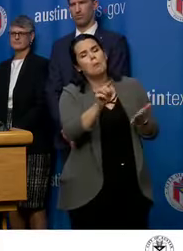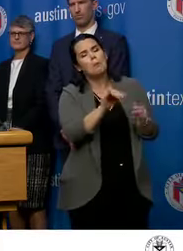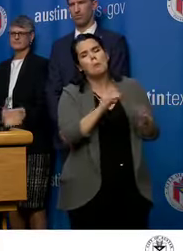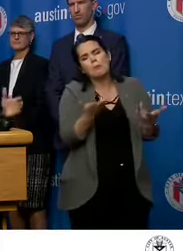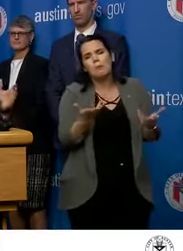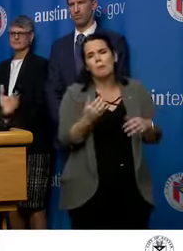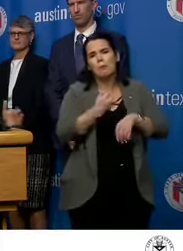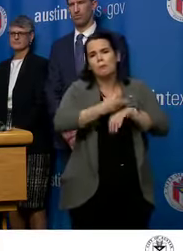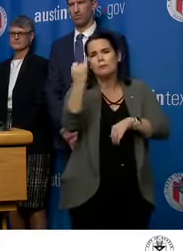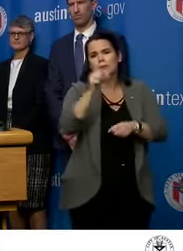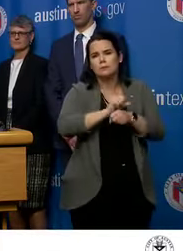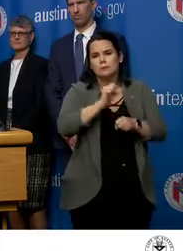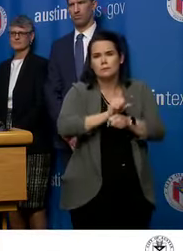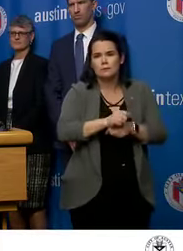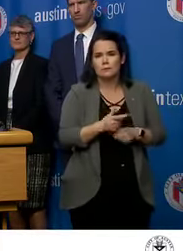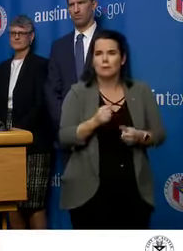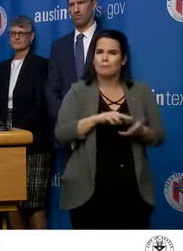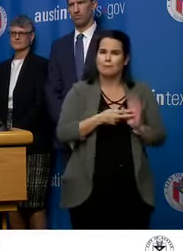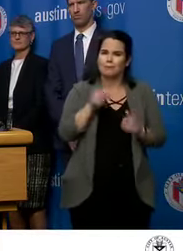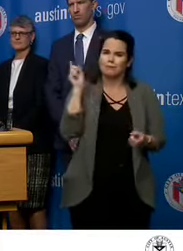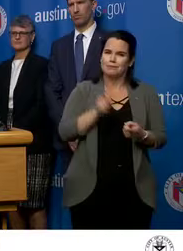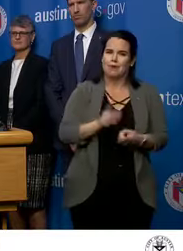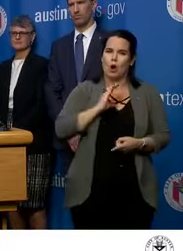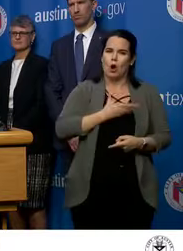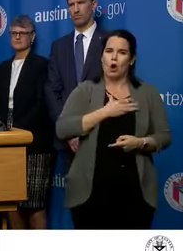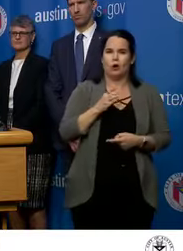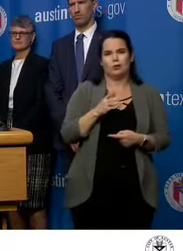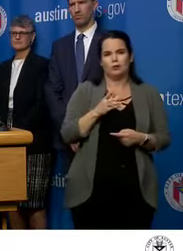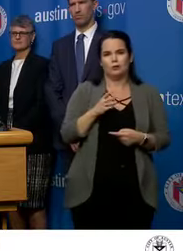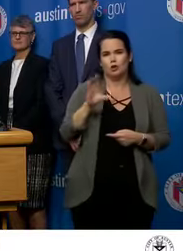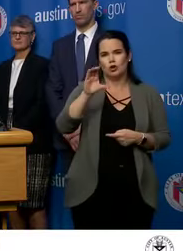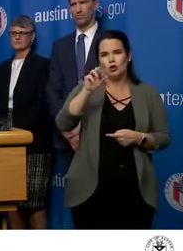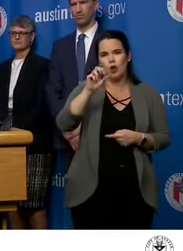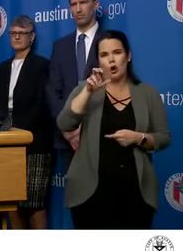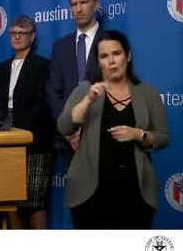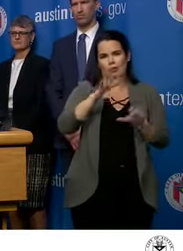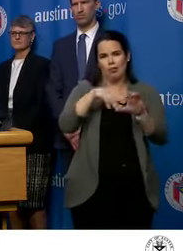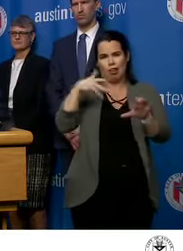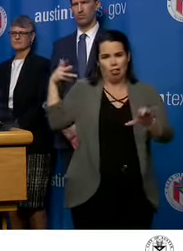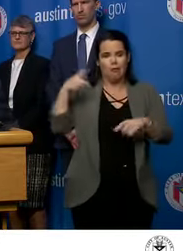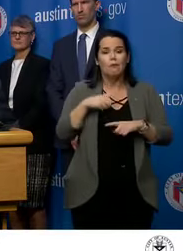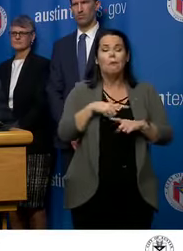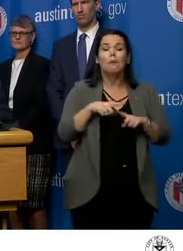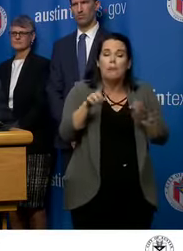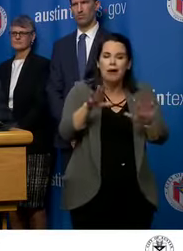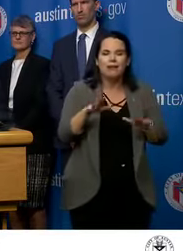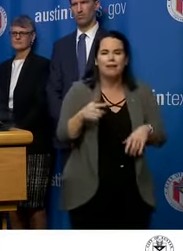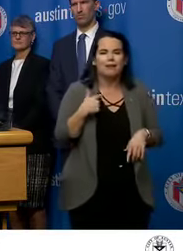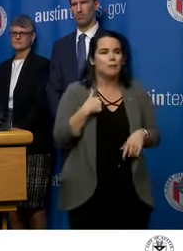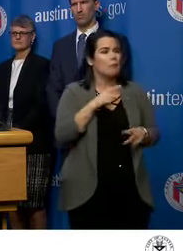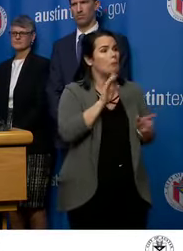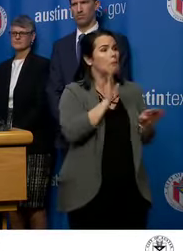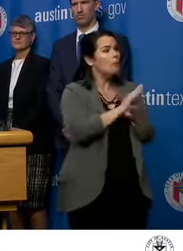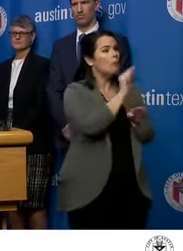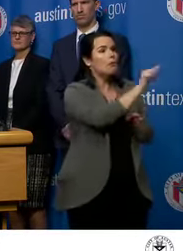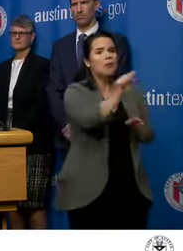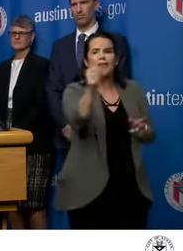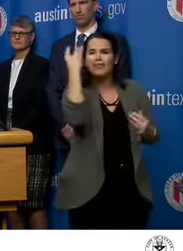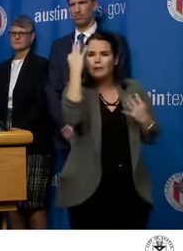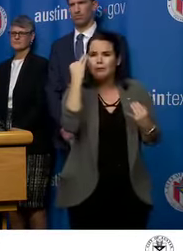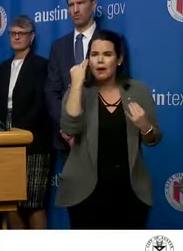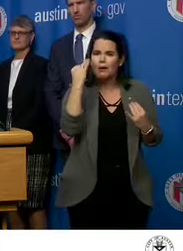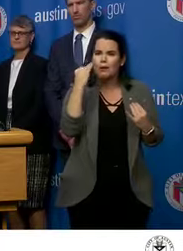remotely to decrease our, our carbon emissions. Uh, it's something that folks need to think about, and we've encouraged businesses to think about that